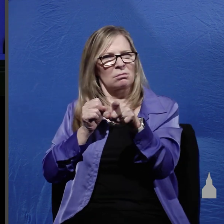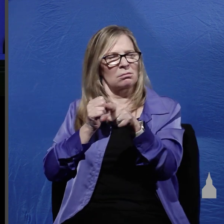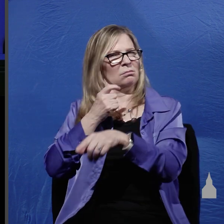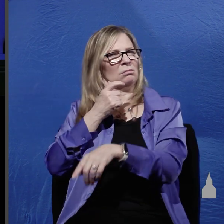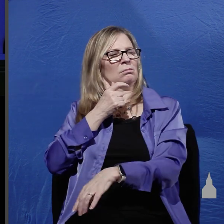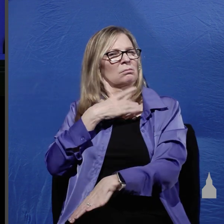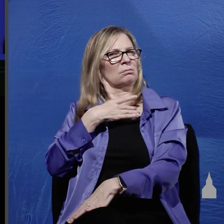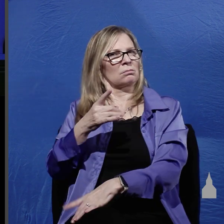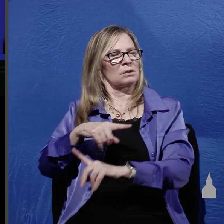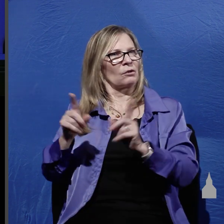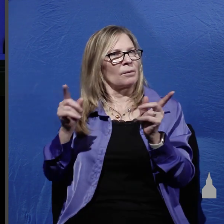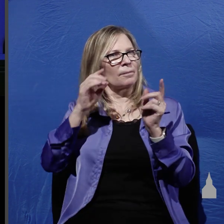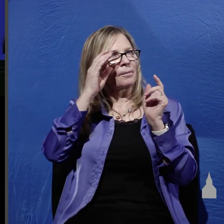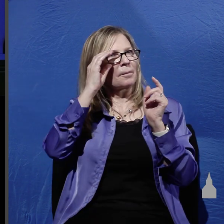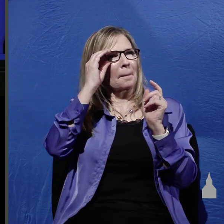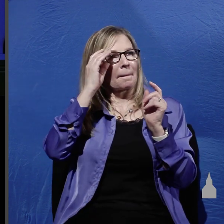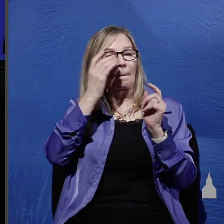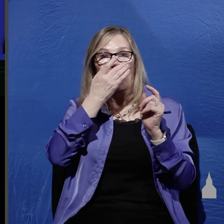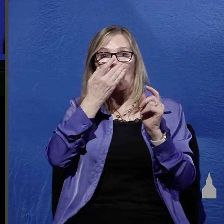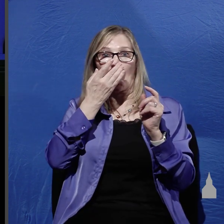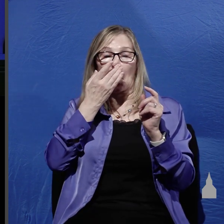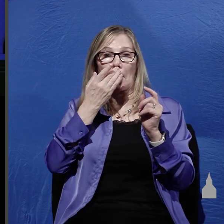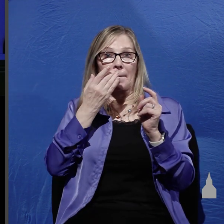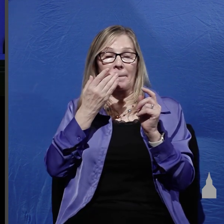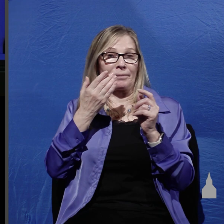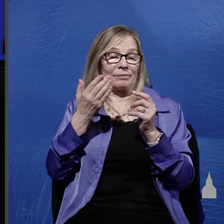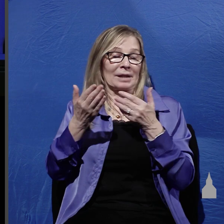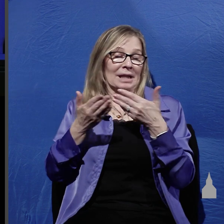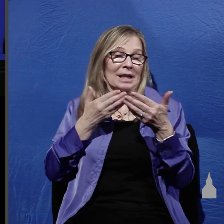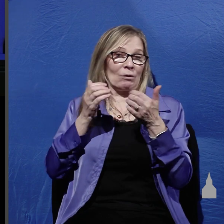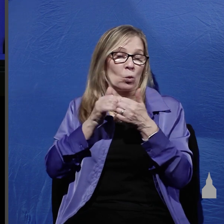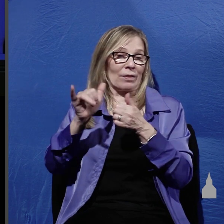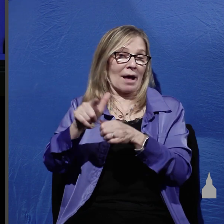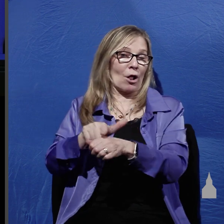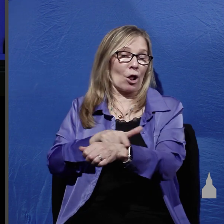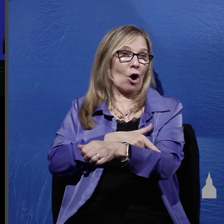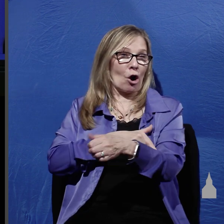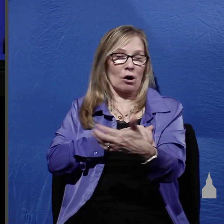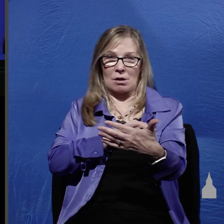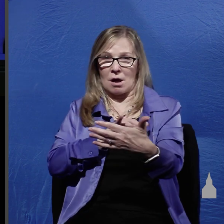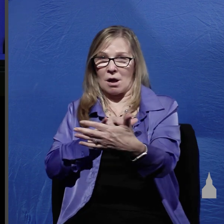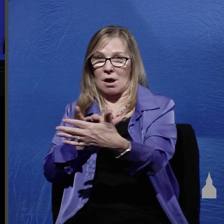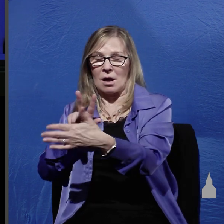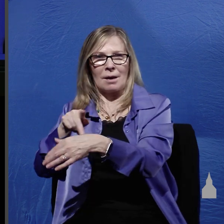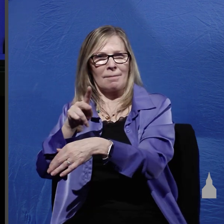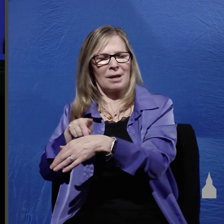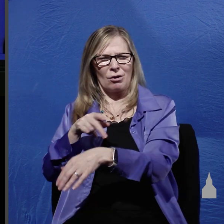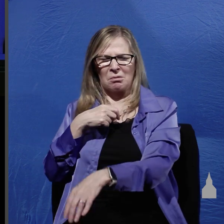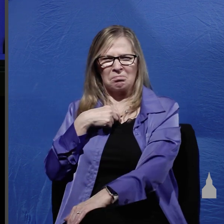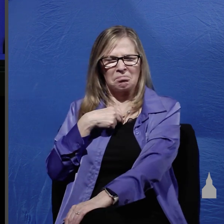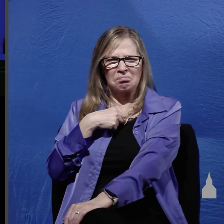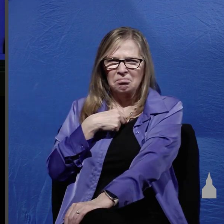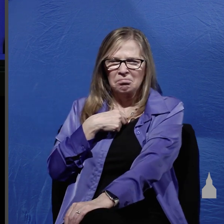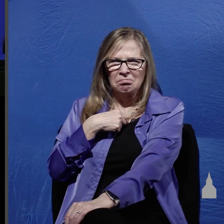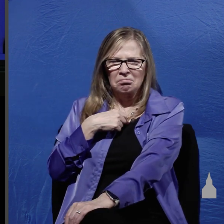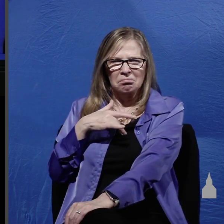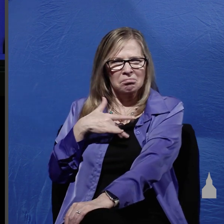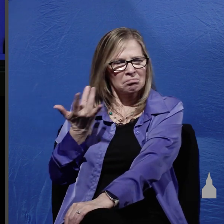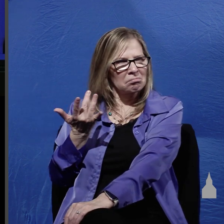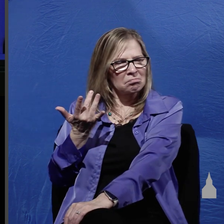apparently though even with this long analytical look Peter doesn't know what to make of this he's